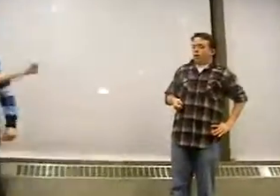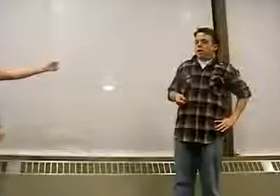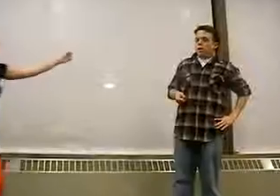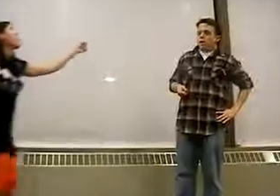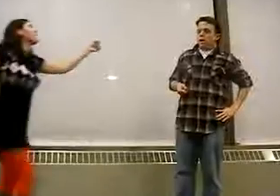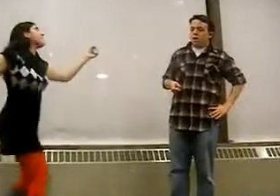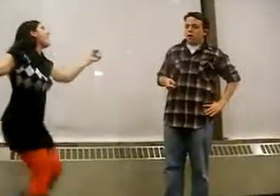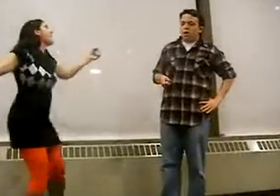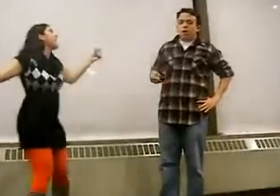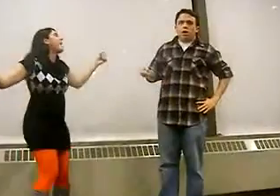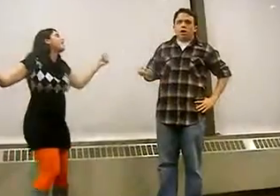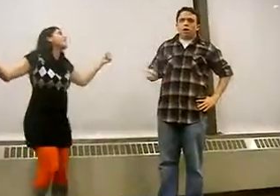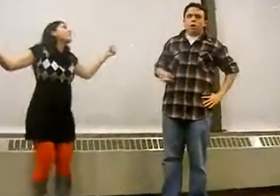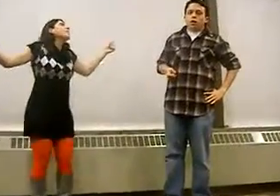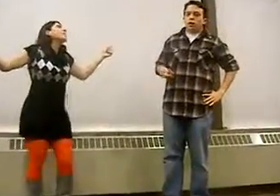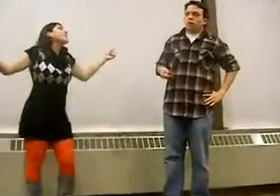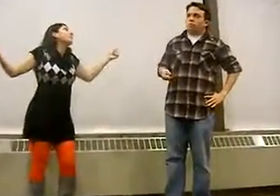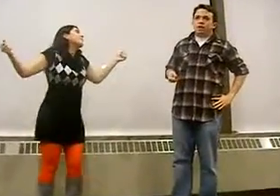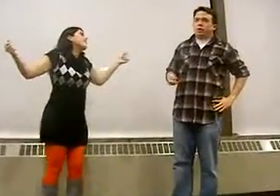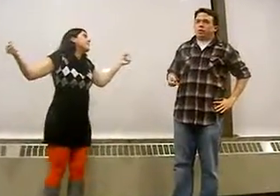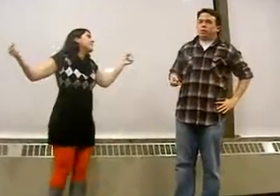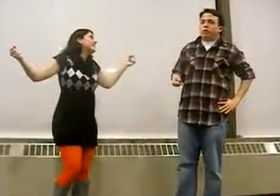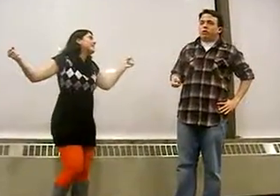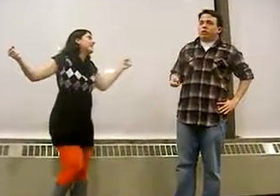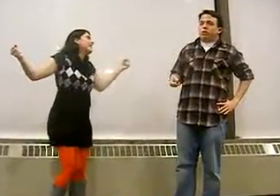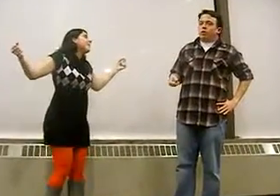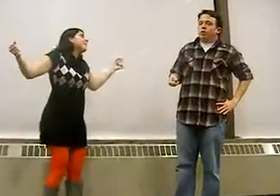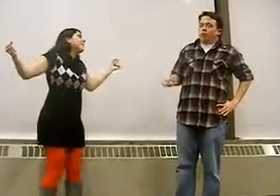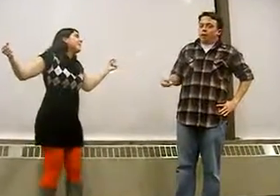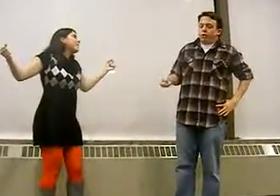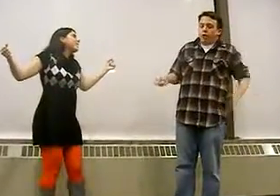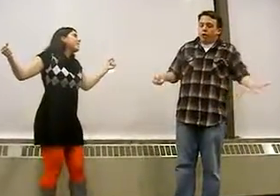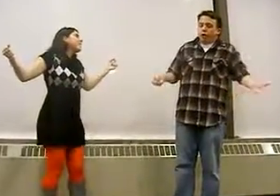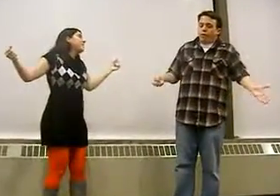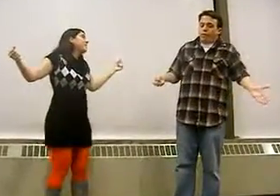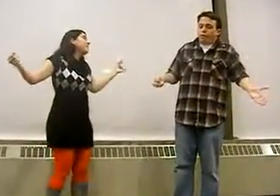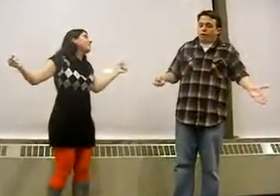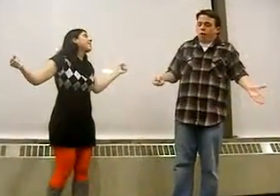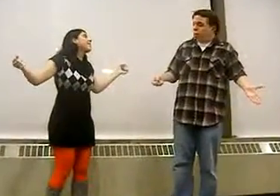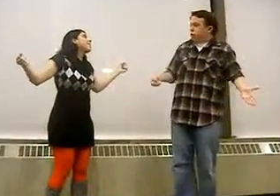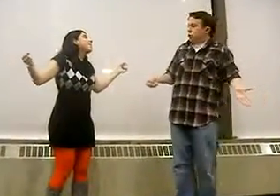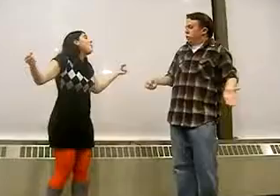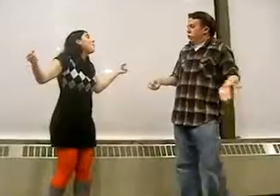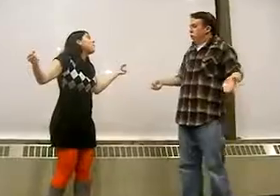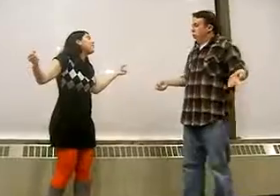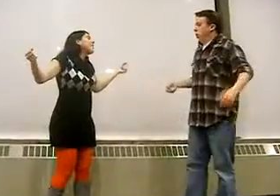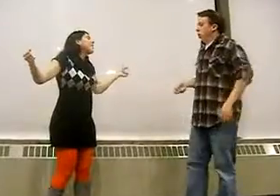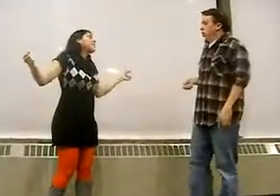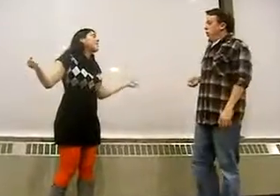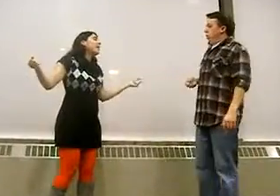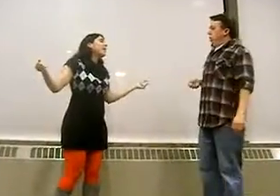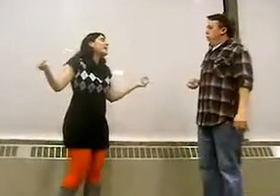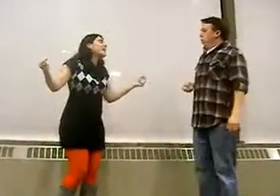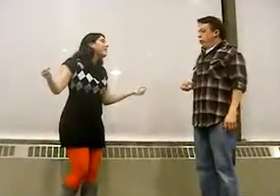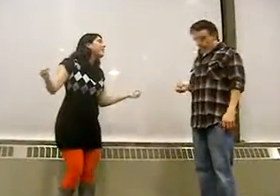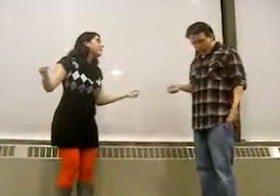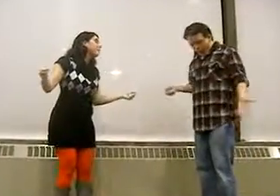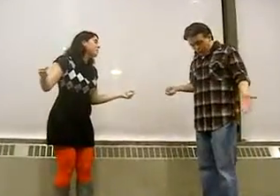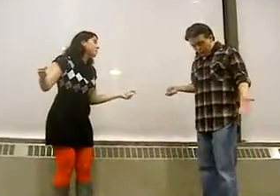You know, because, honey, um... Those big sweaters, they're nothing. They're not good for me, you know? No, but it's just, sweetheart, I just, I hate to tell you, but,